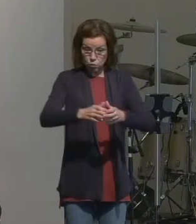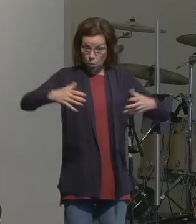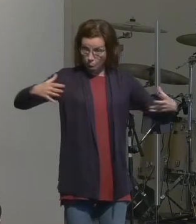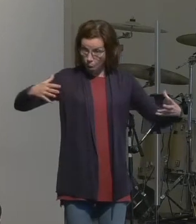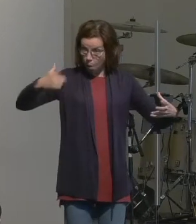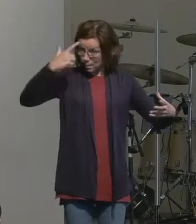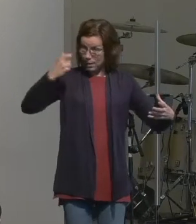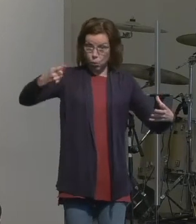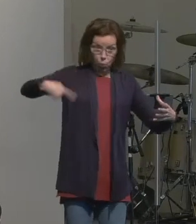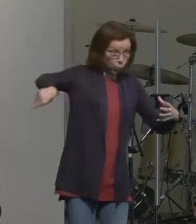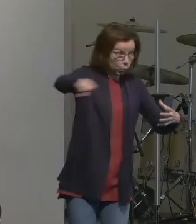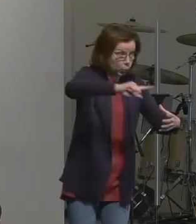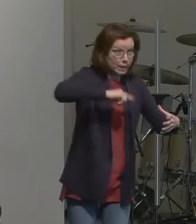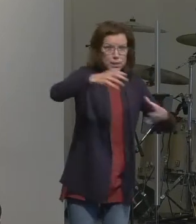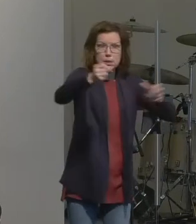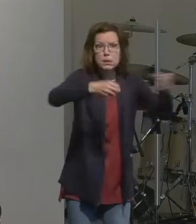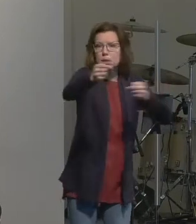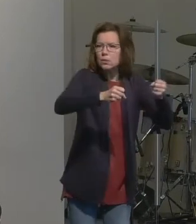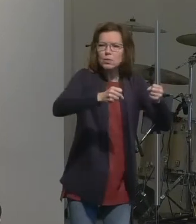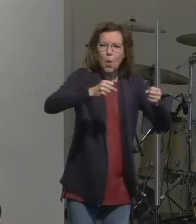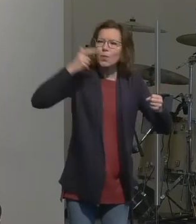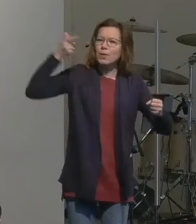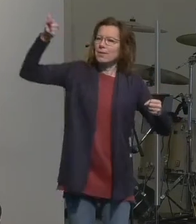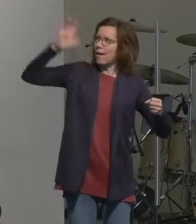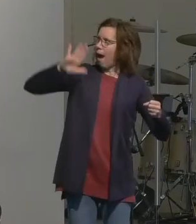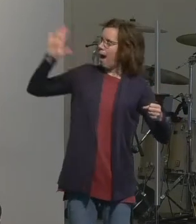about what he intends to do through Bethany